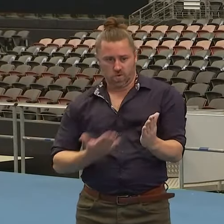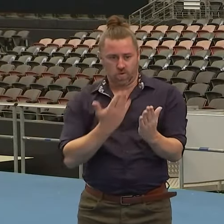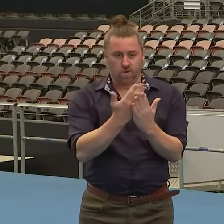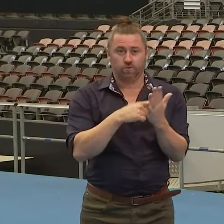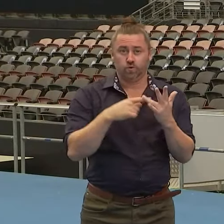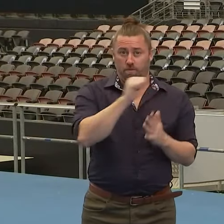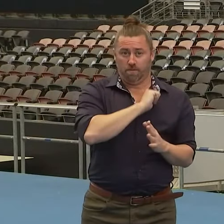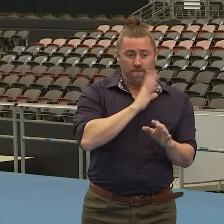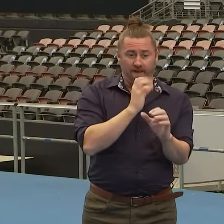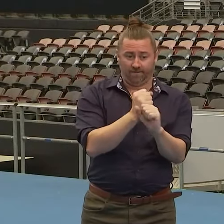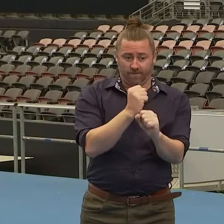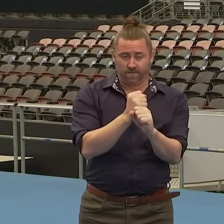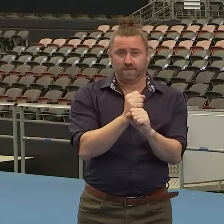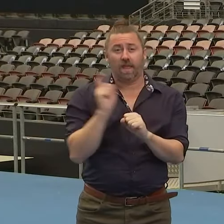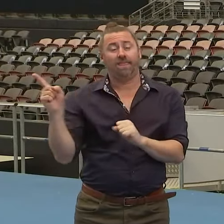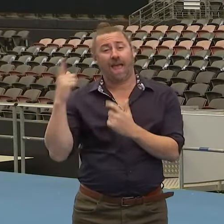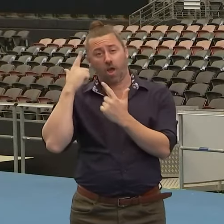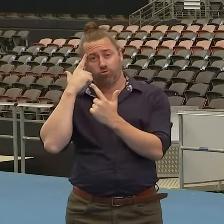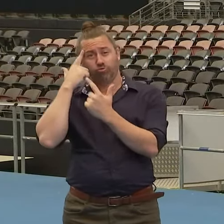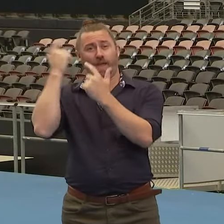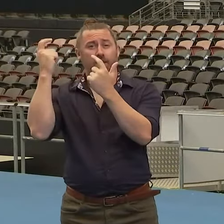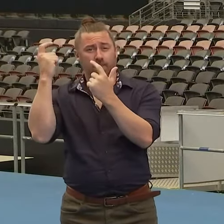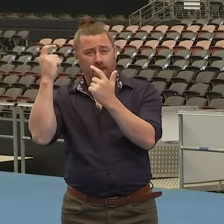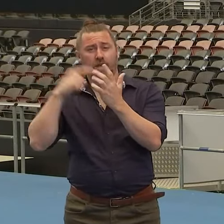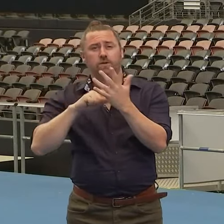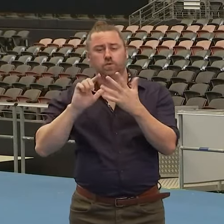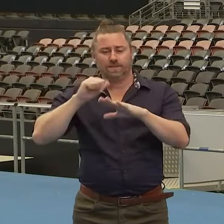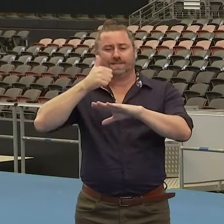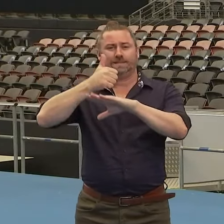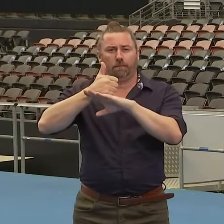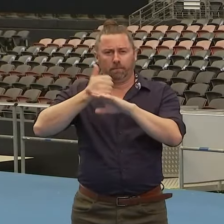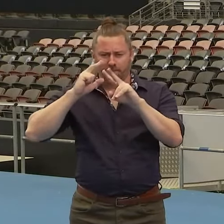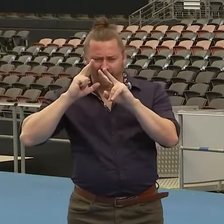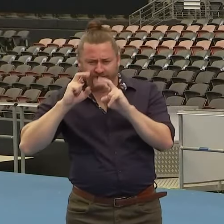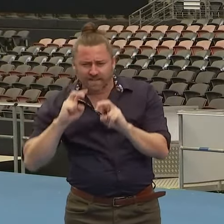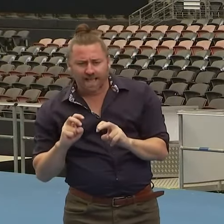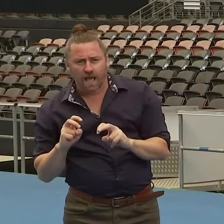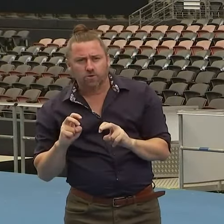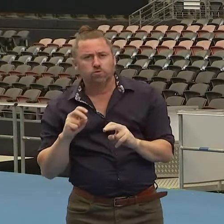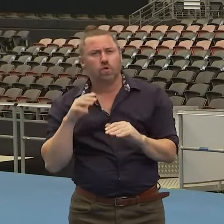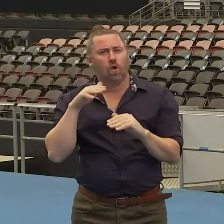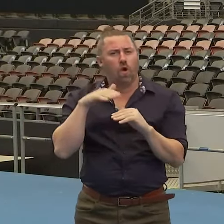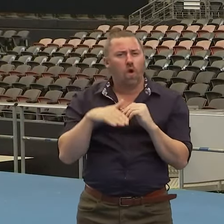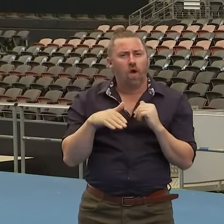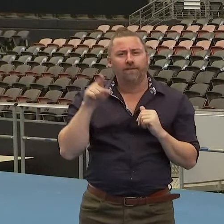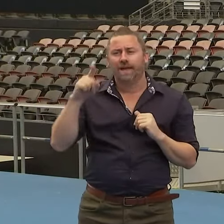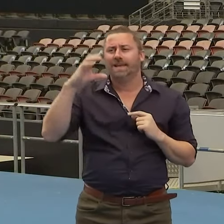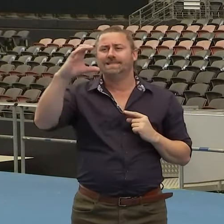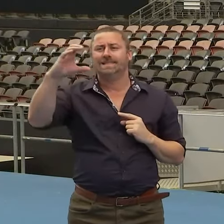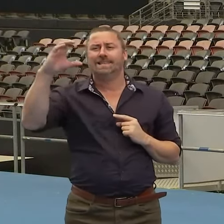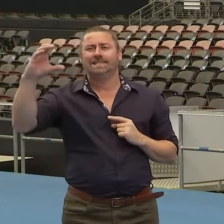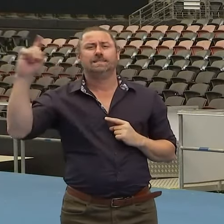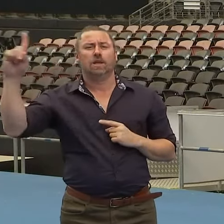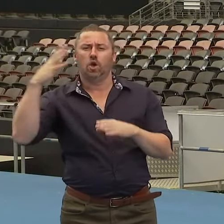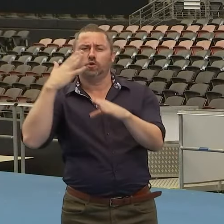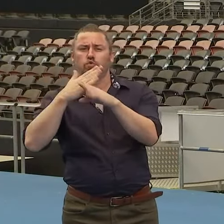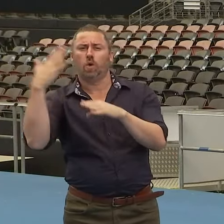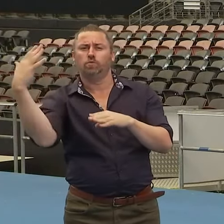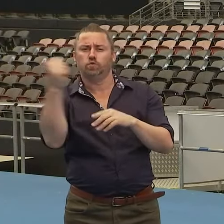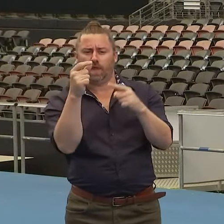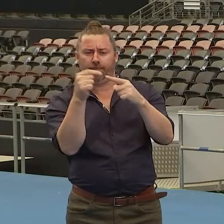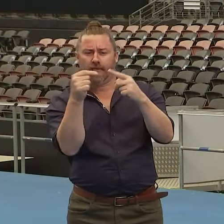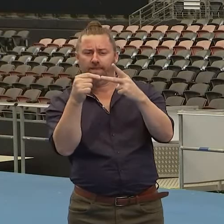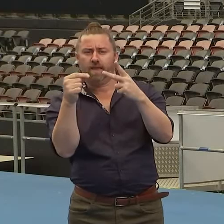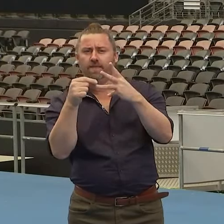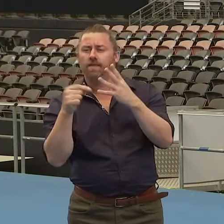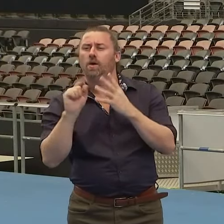is to set up an inquiry into certain functions of the PCCC. And that is something that Cabinet